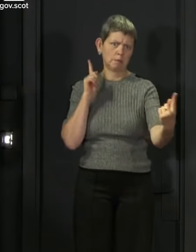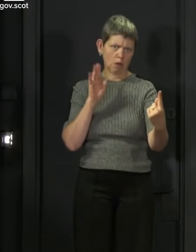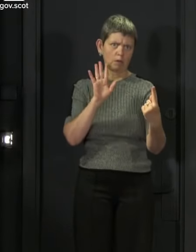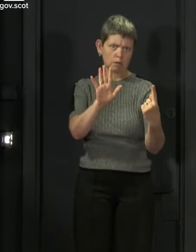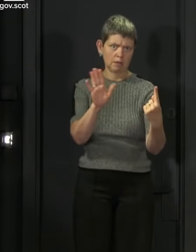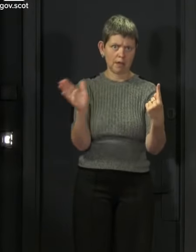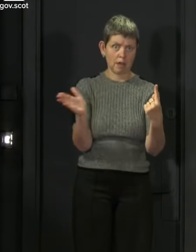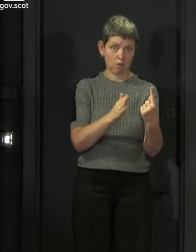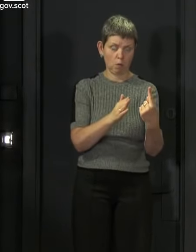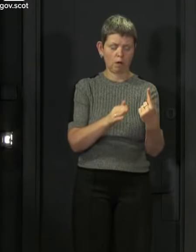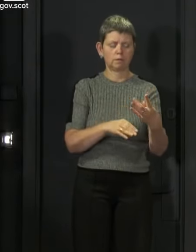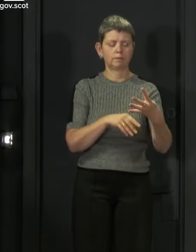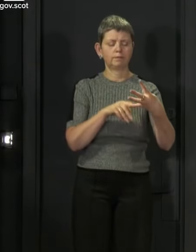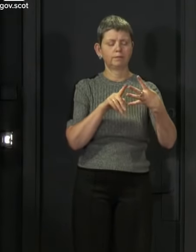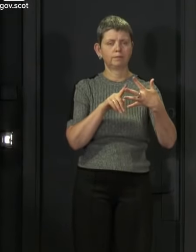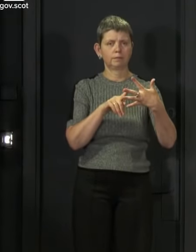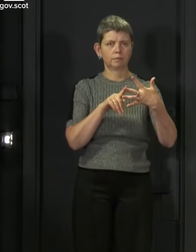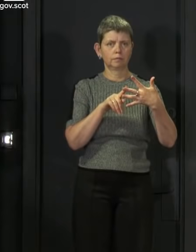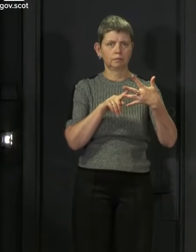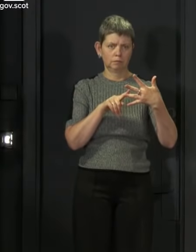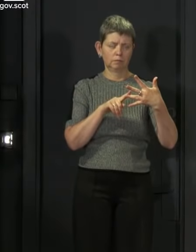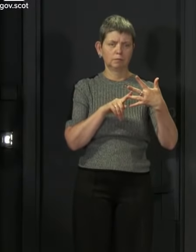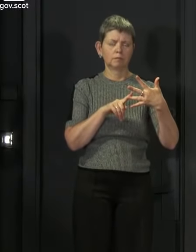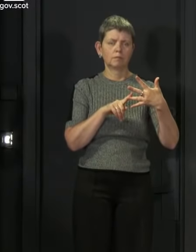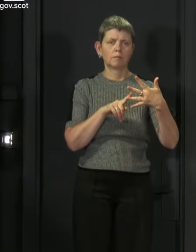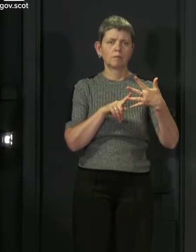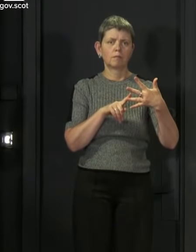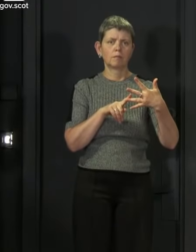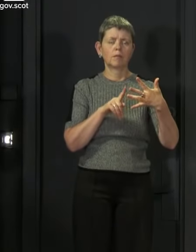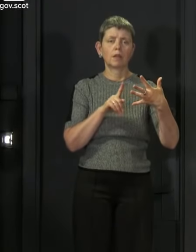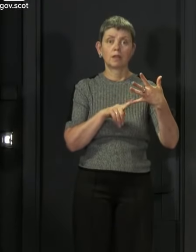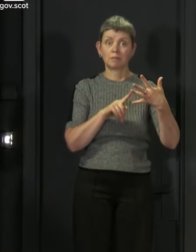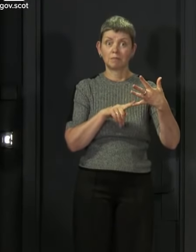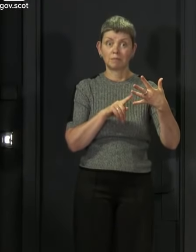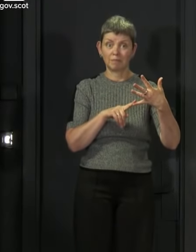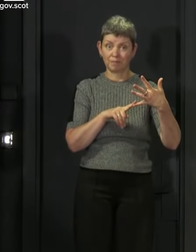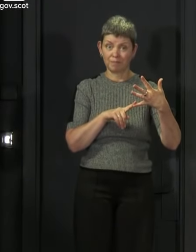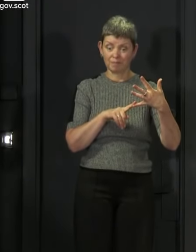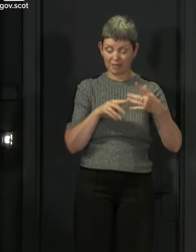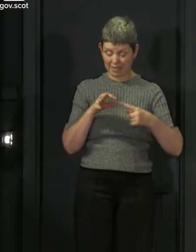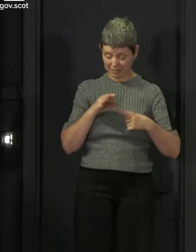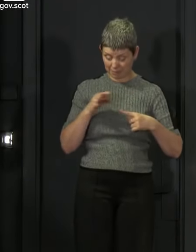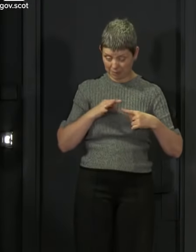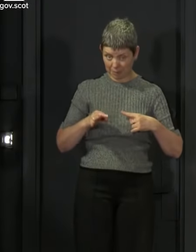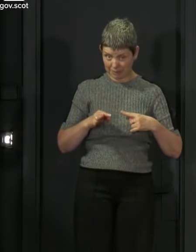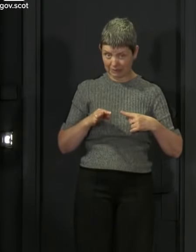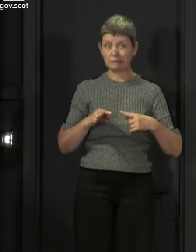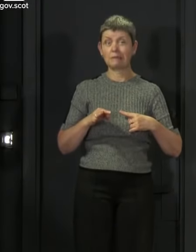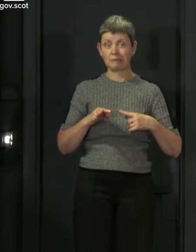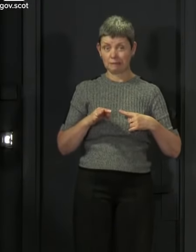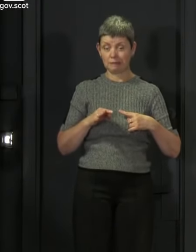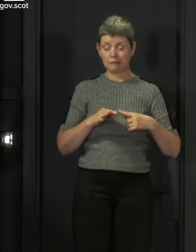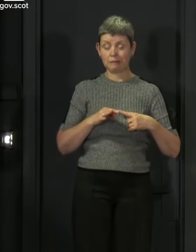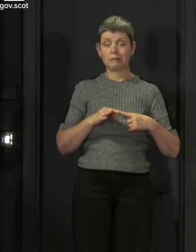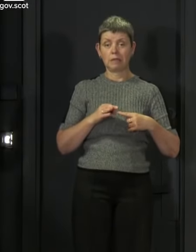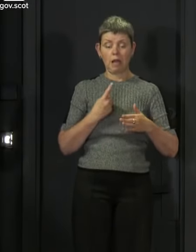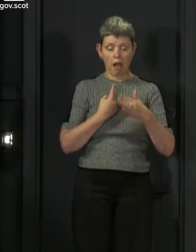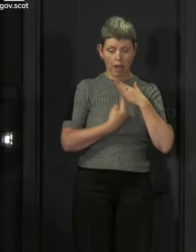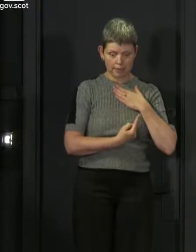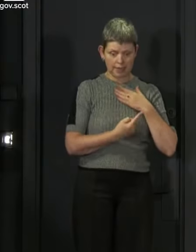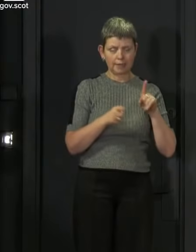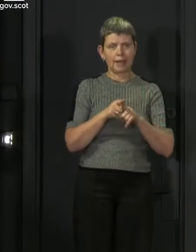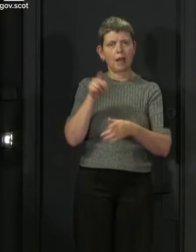from people in other households as a general rule and of course self-isolate and get a test immediately